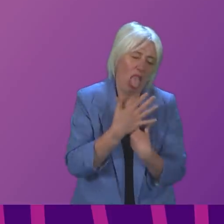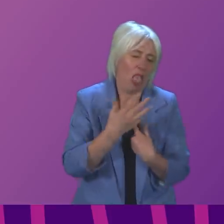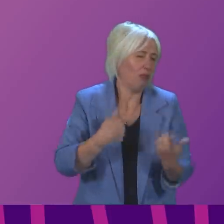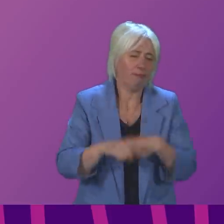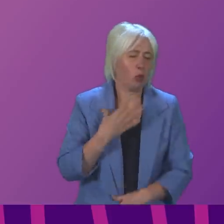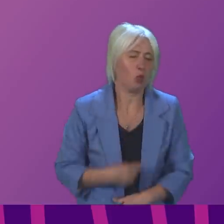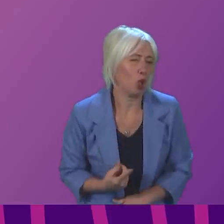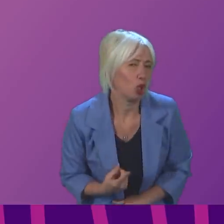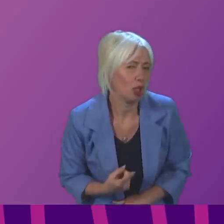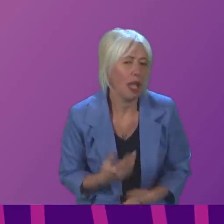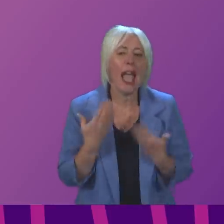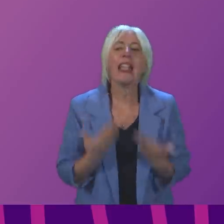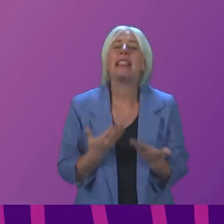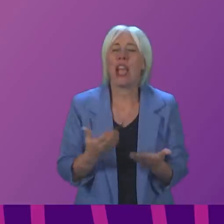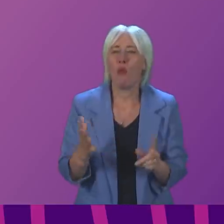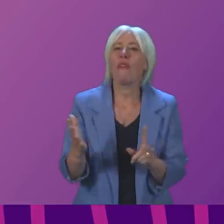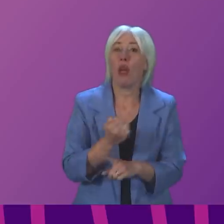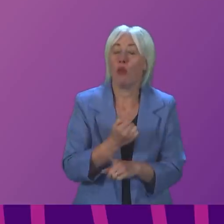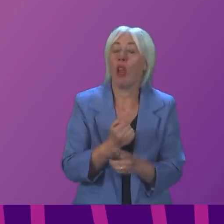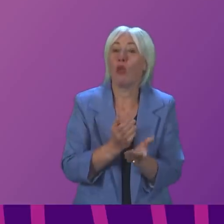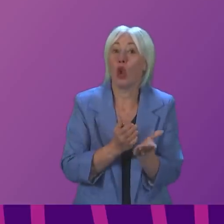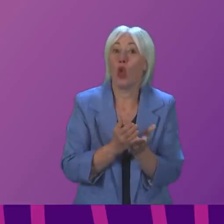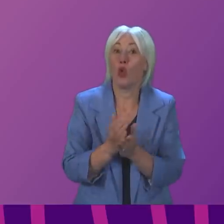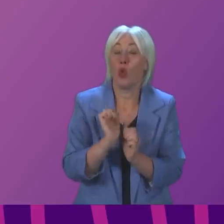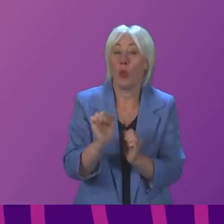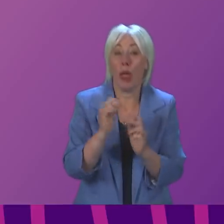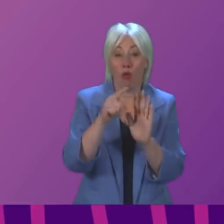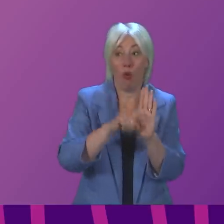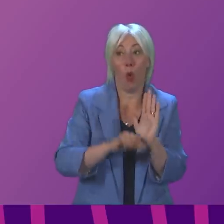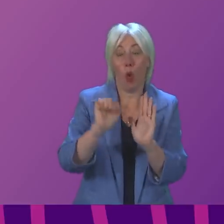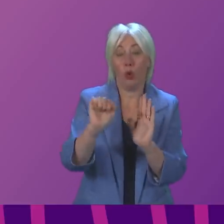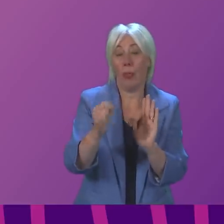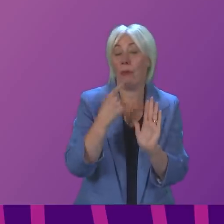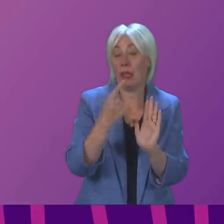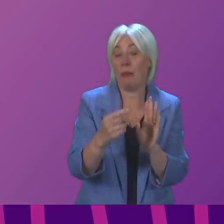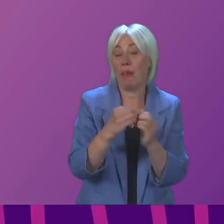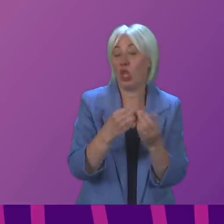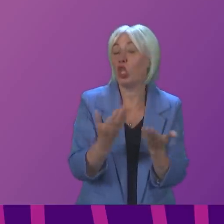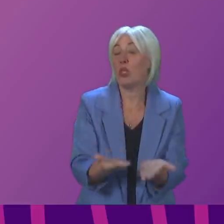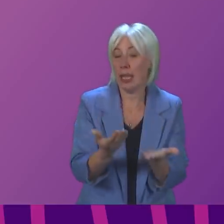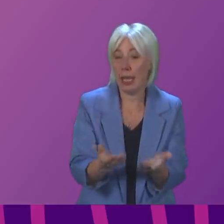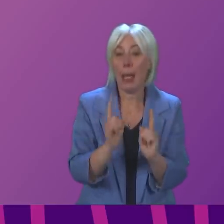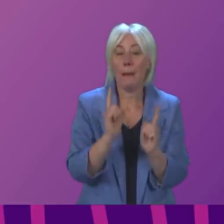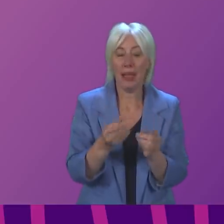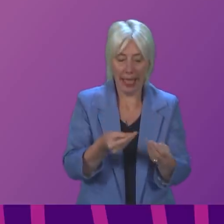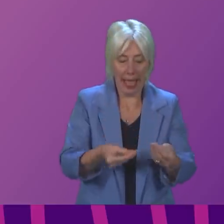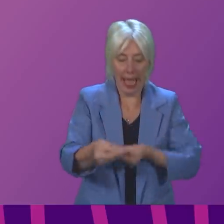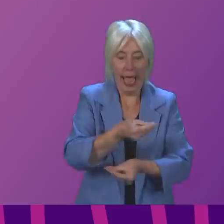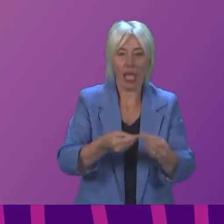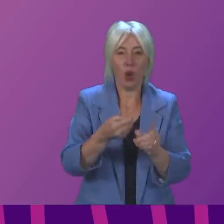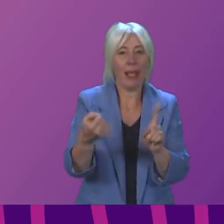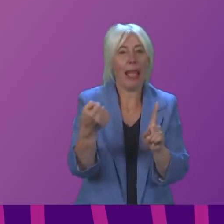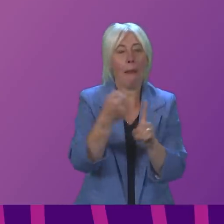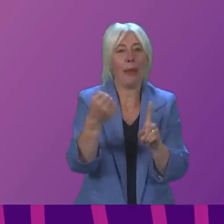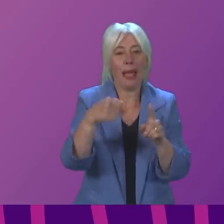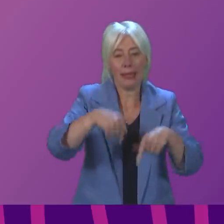will. But what we are now finding out, including in the study that Siobhan Brown has cited in the Chamber today, is that the economic impact of